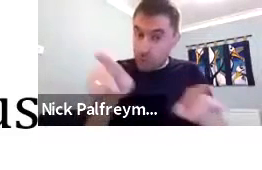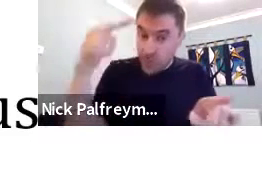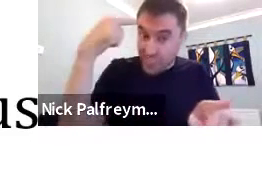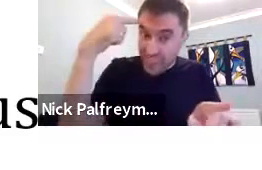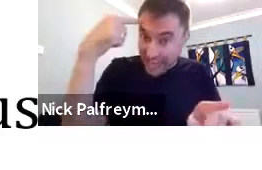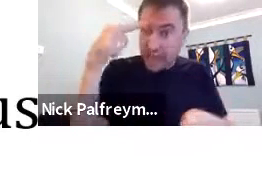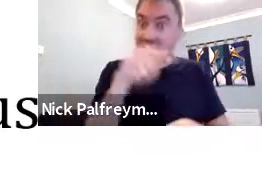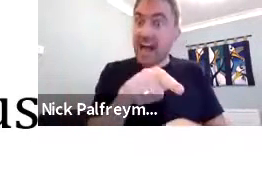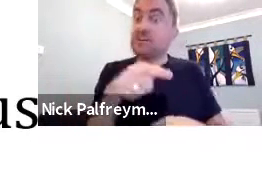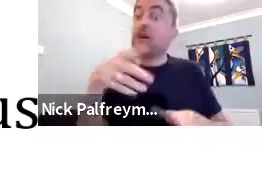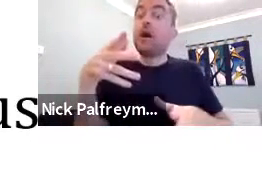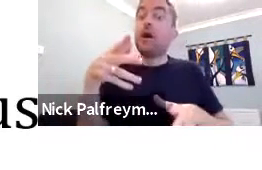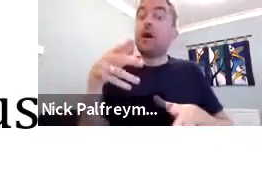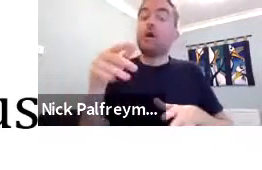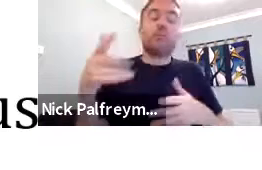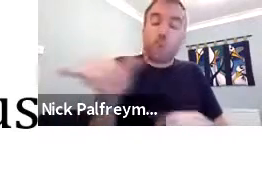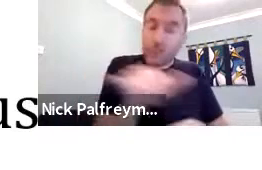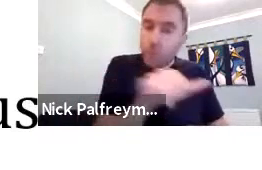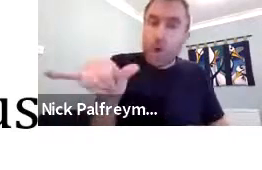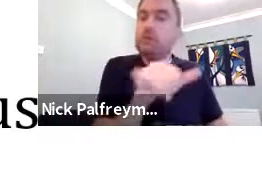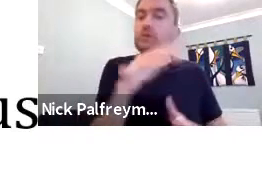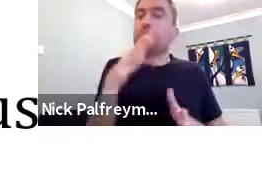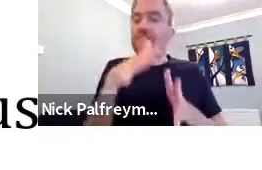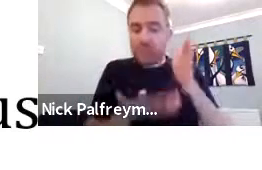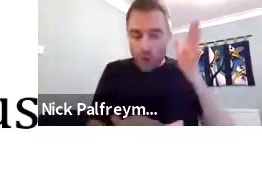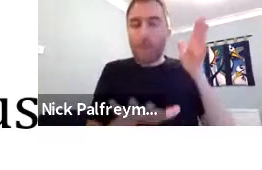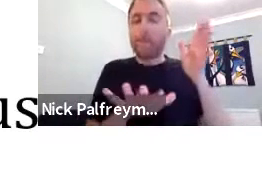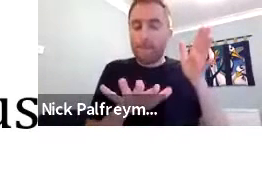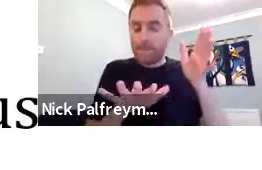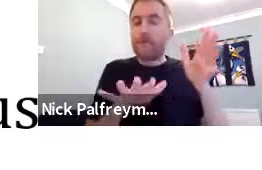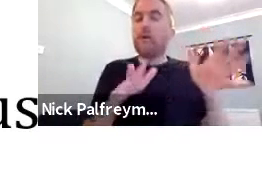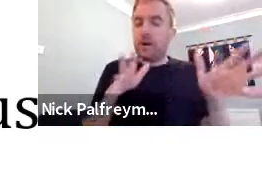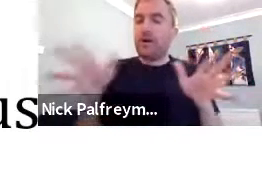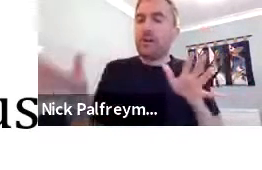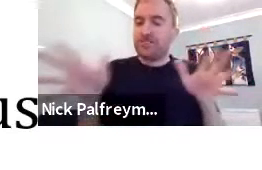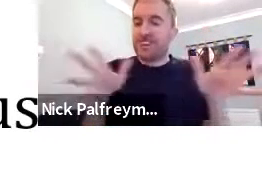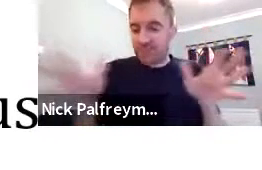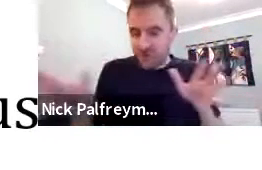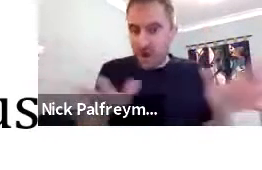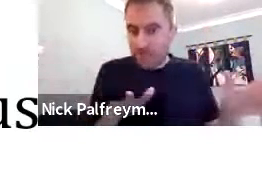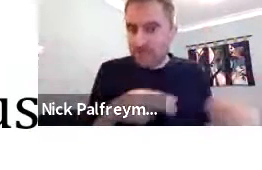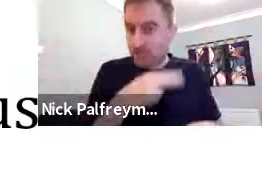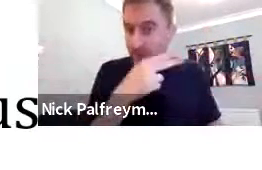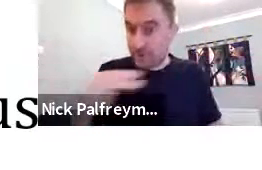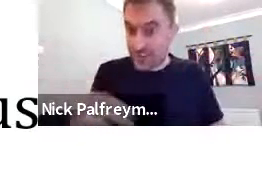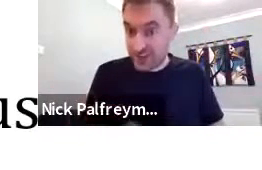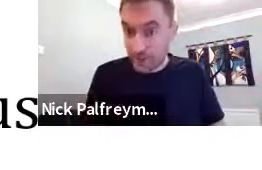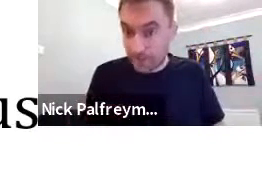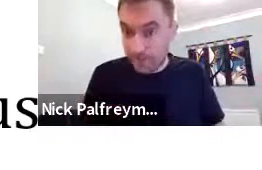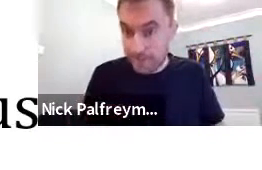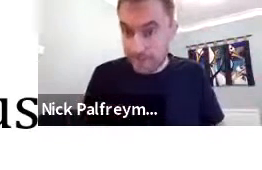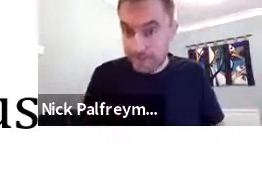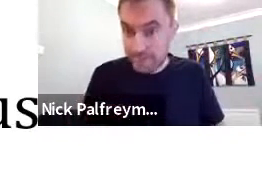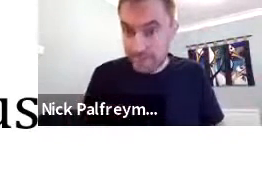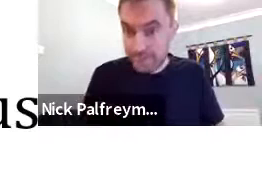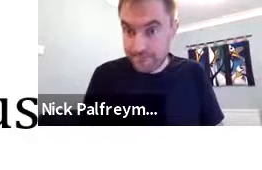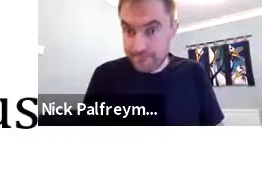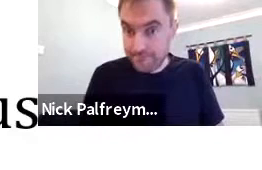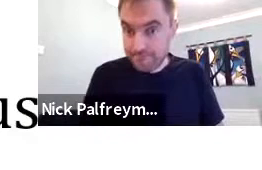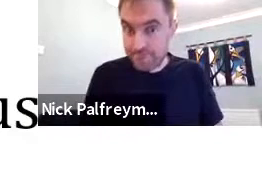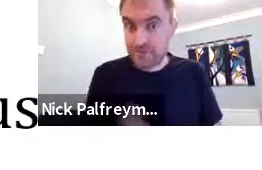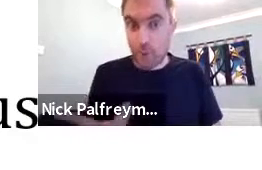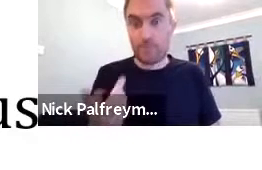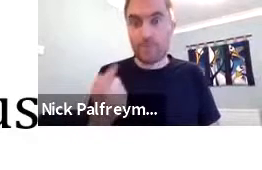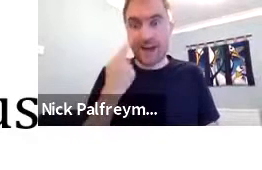and try to decide which you think which are from Indonesian co-speech gesture.